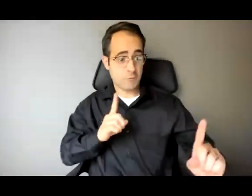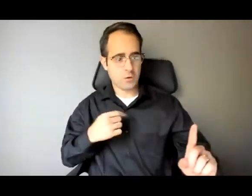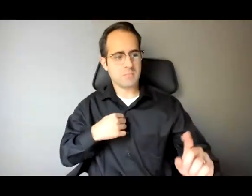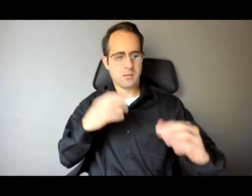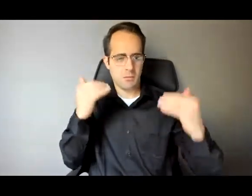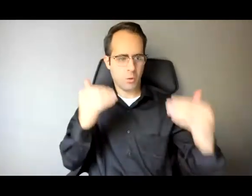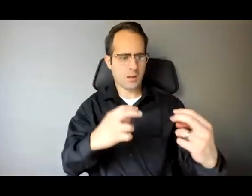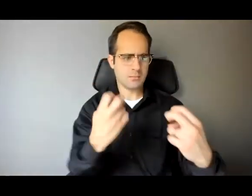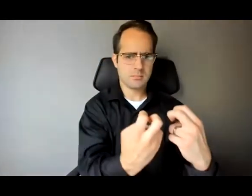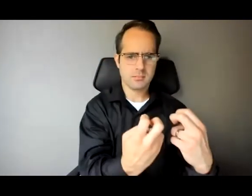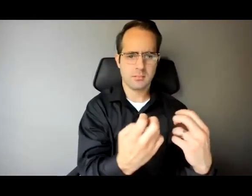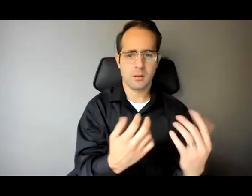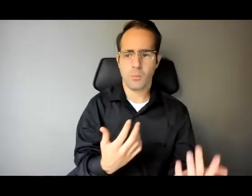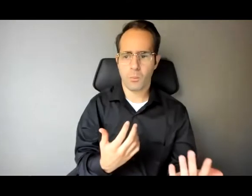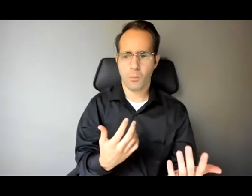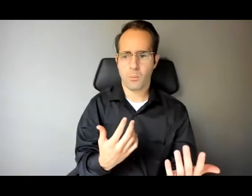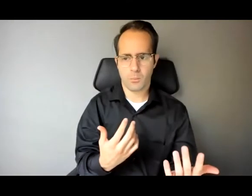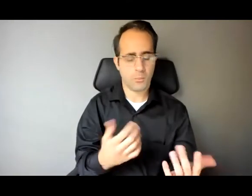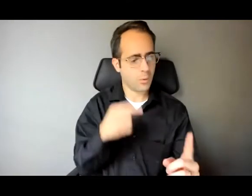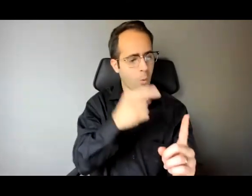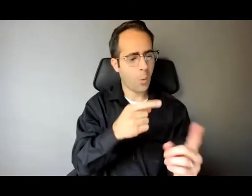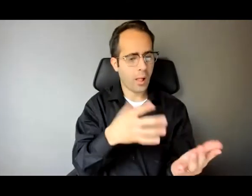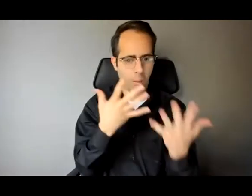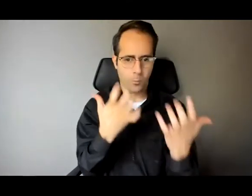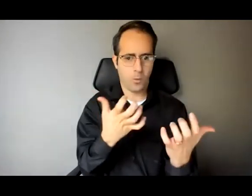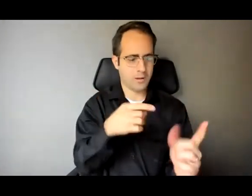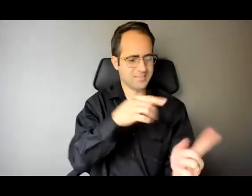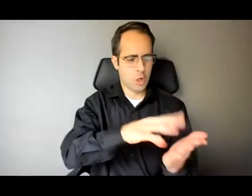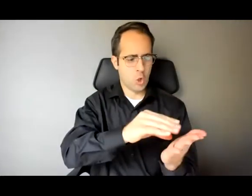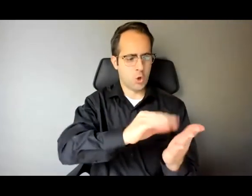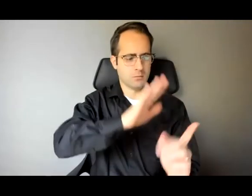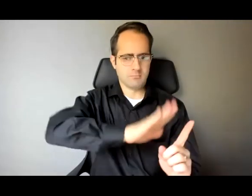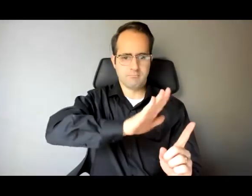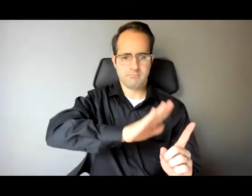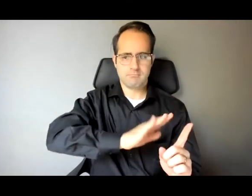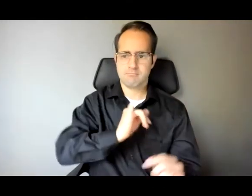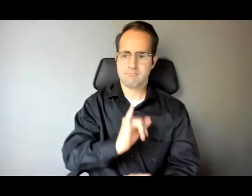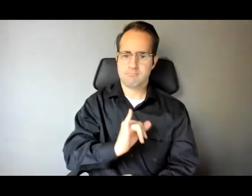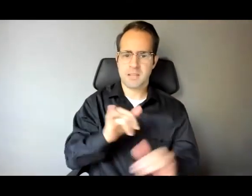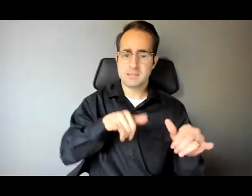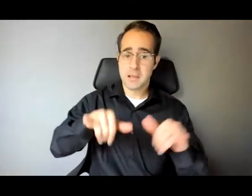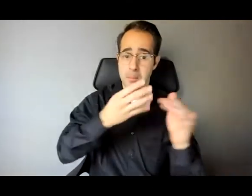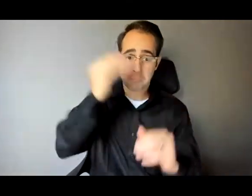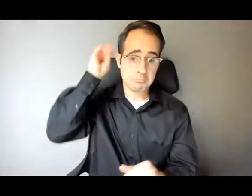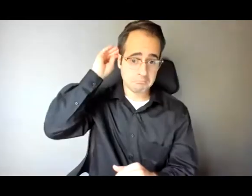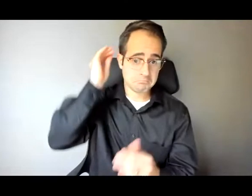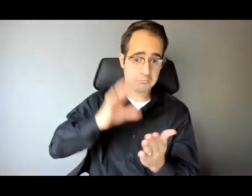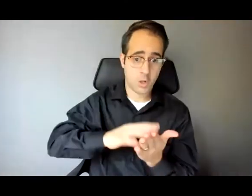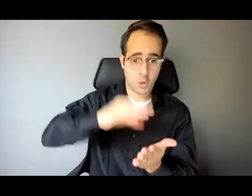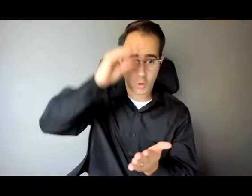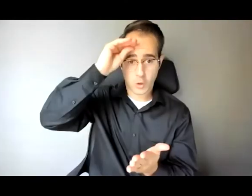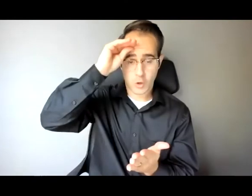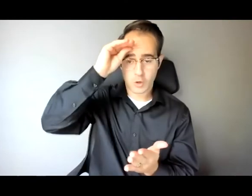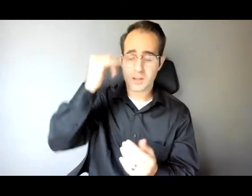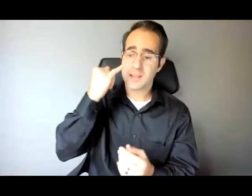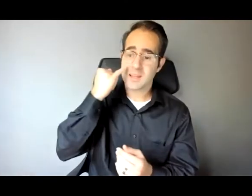than you in many respects to learn about that person right. We can all learn from that and if we all learn from that and think about how we can